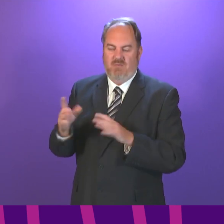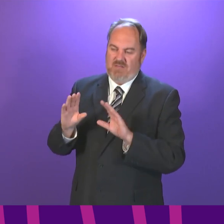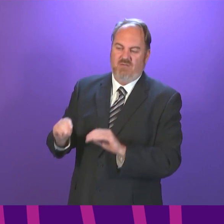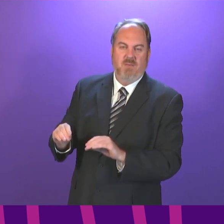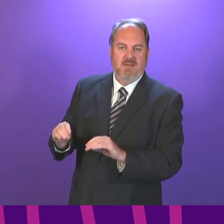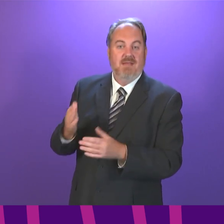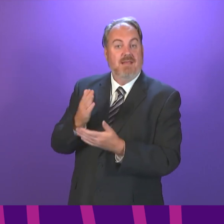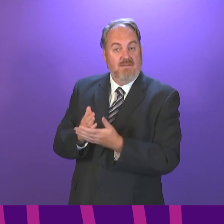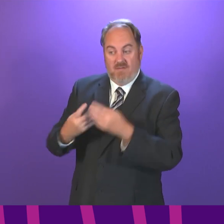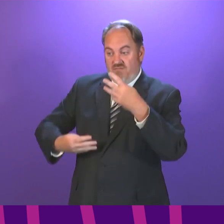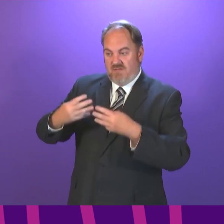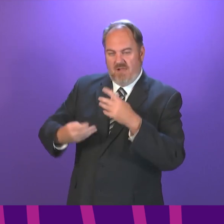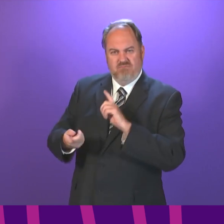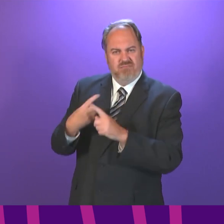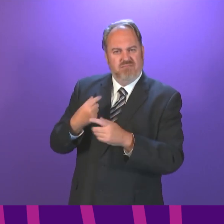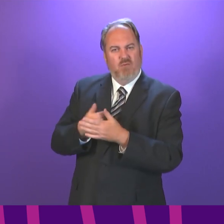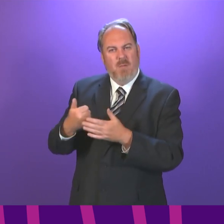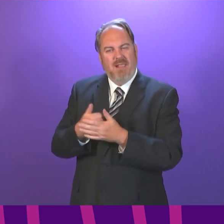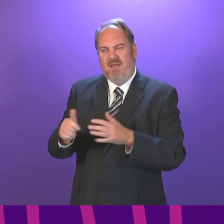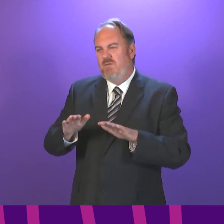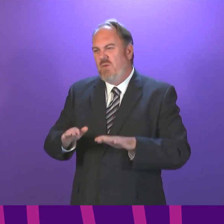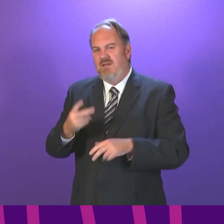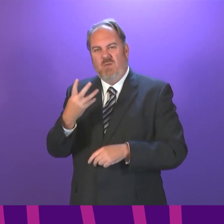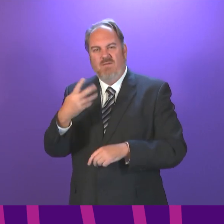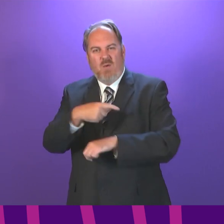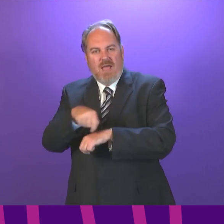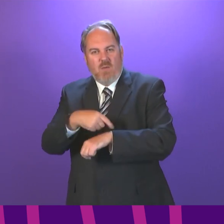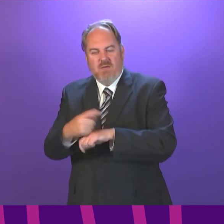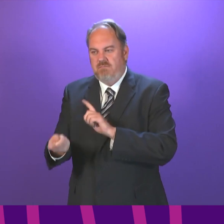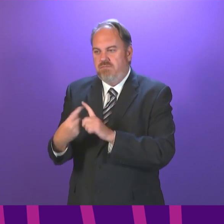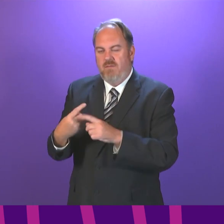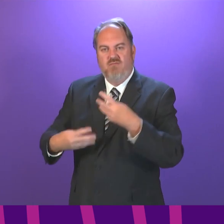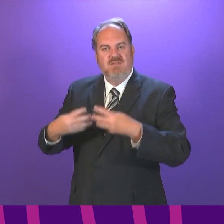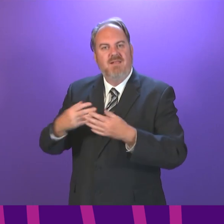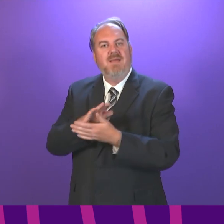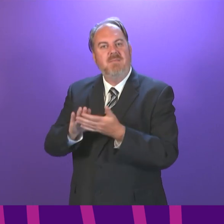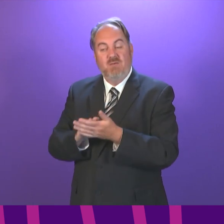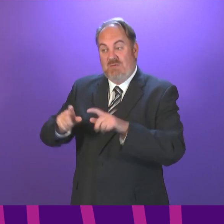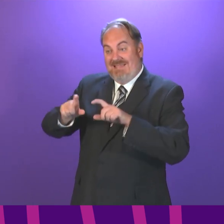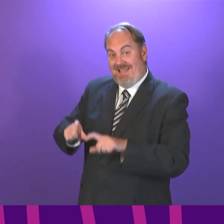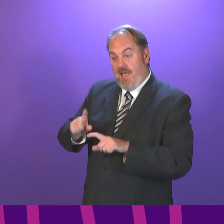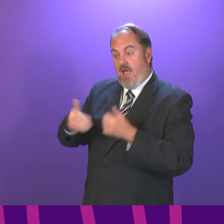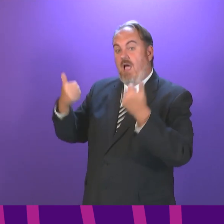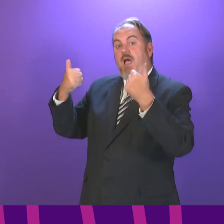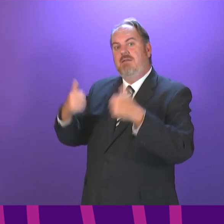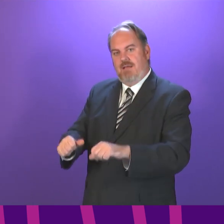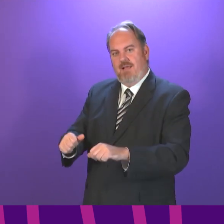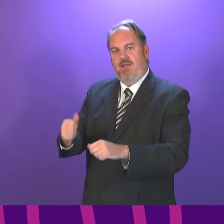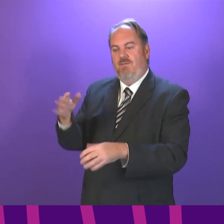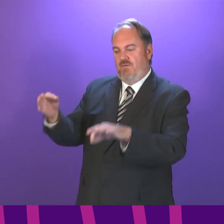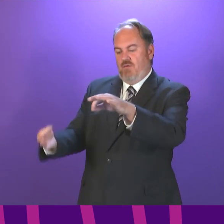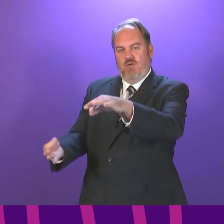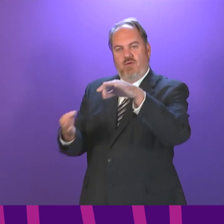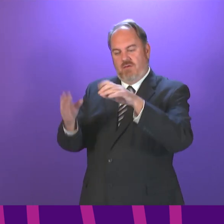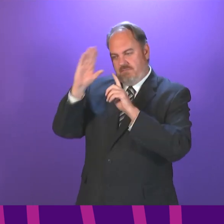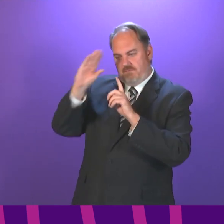results come back quickly and frequently within 24 hours, this will greatly reduce the amount of time that many people will need to spend in self